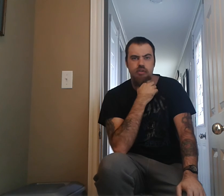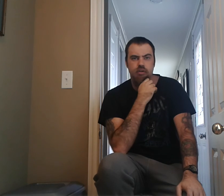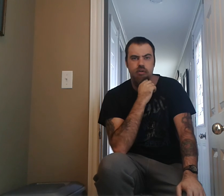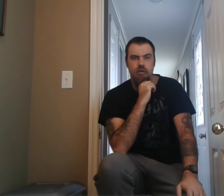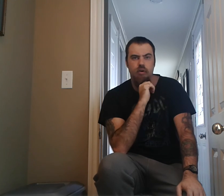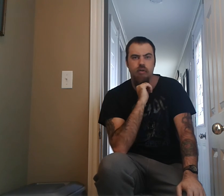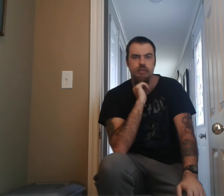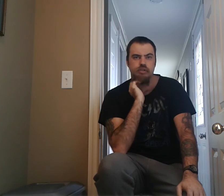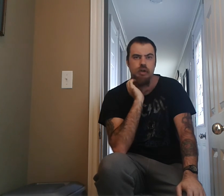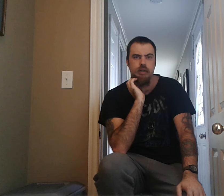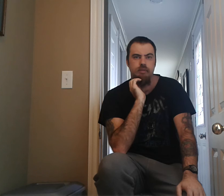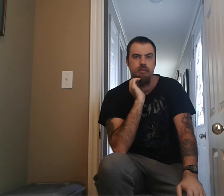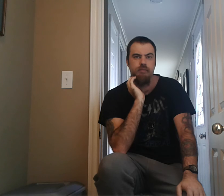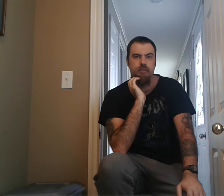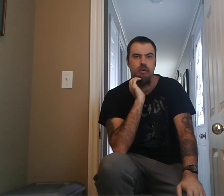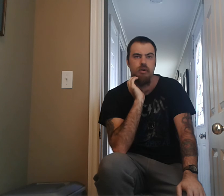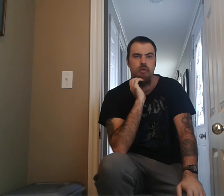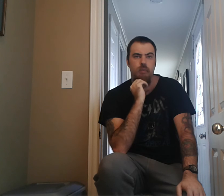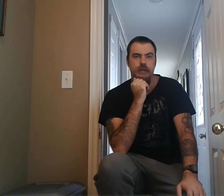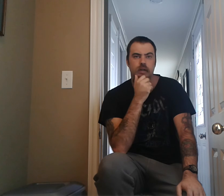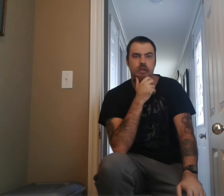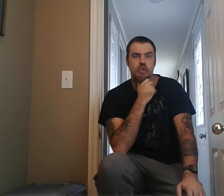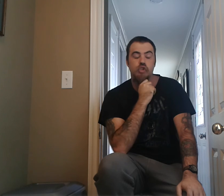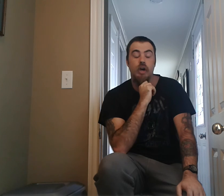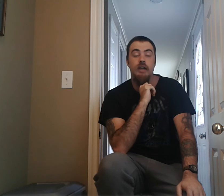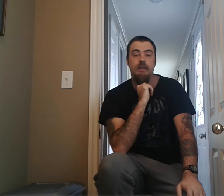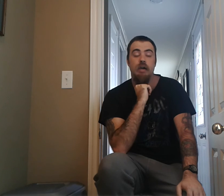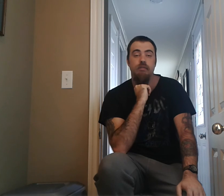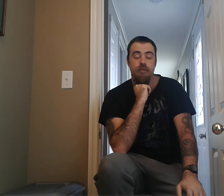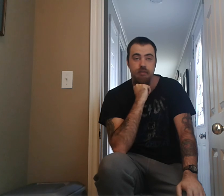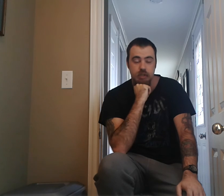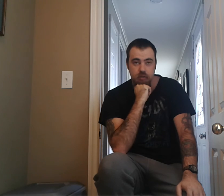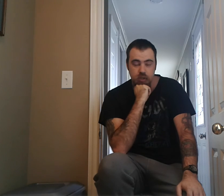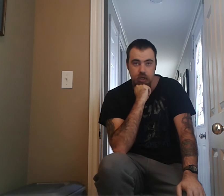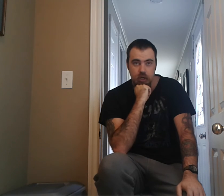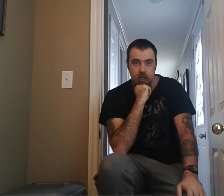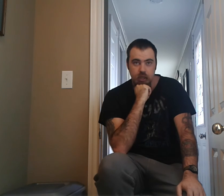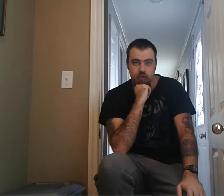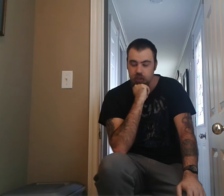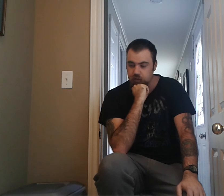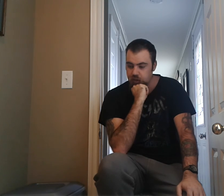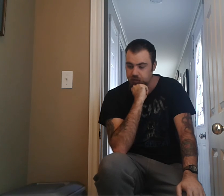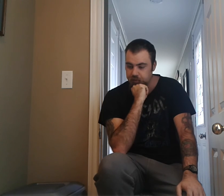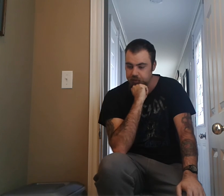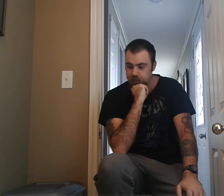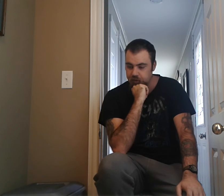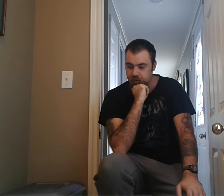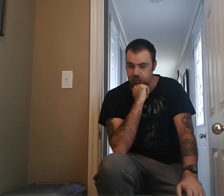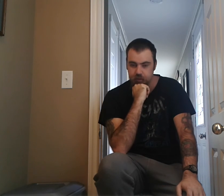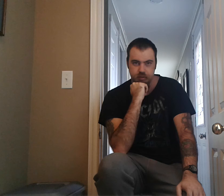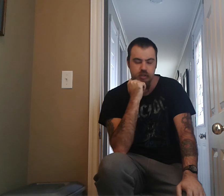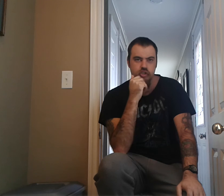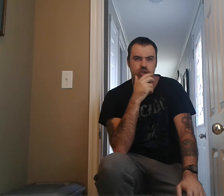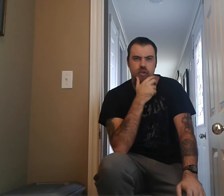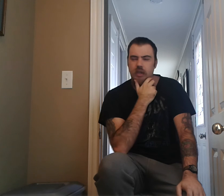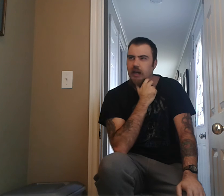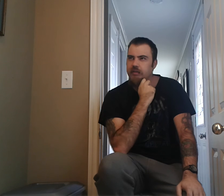Overdrive, Four Wheel Drive Album Review. Check those ones out, as well as Essential Classic Rock,